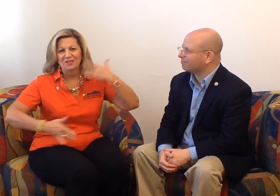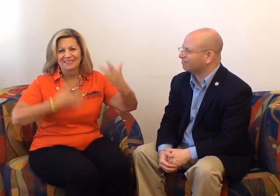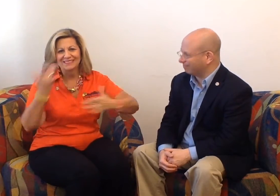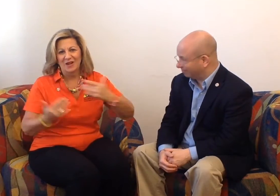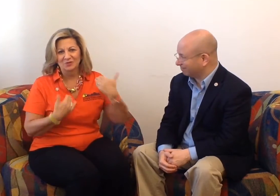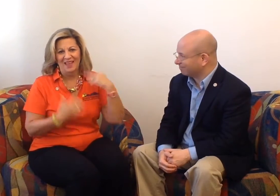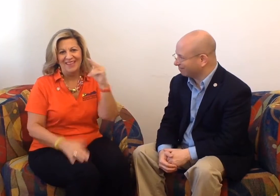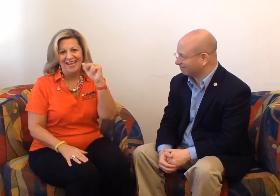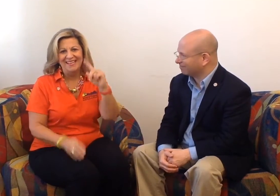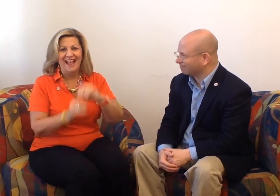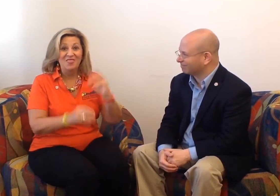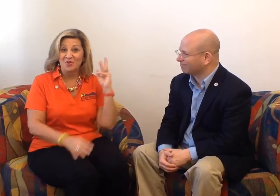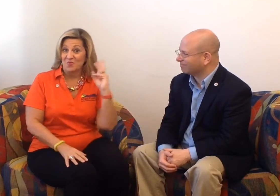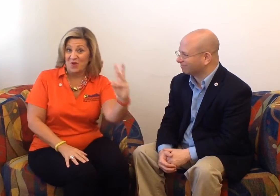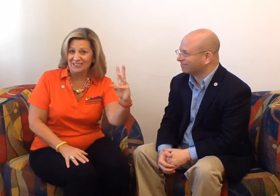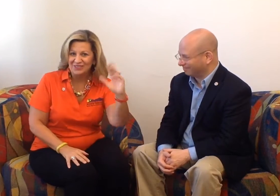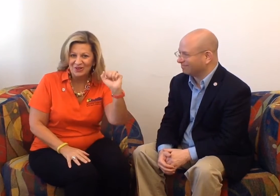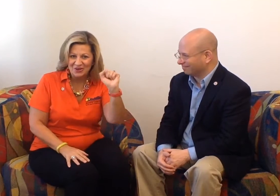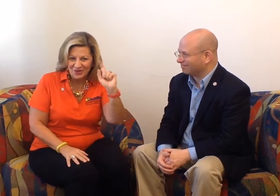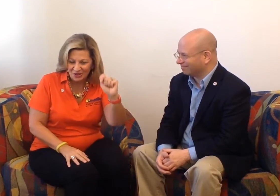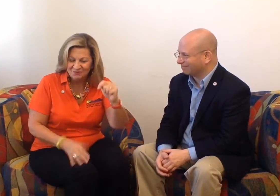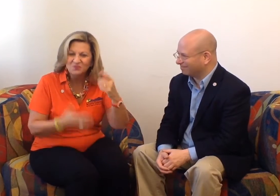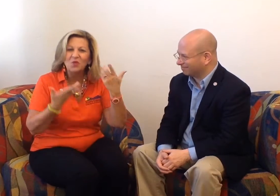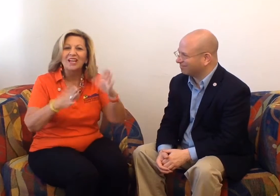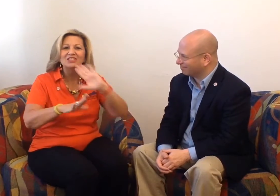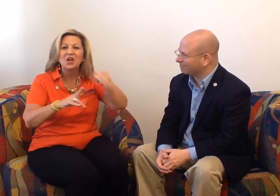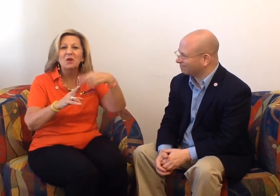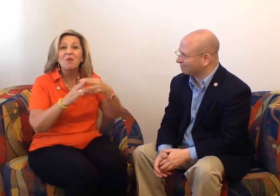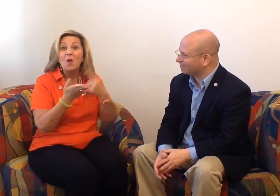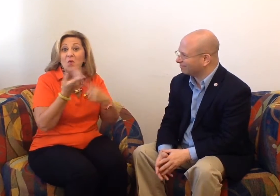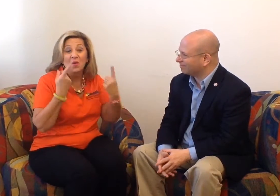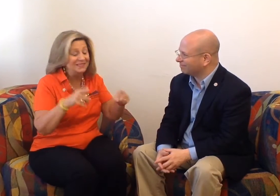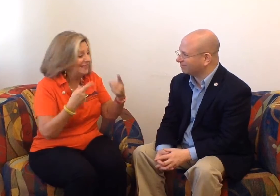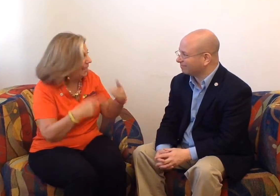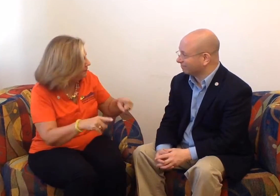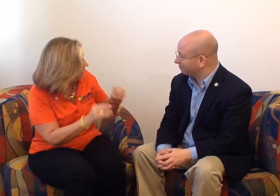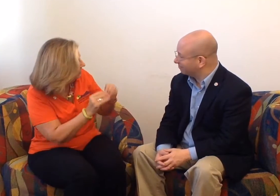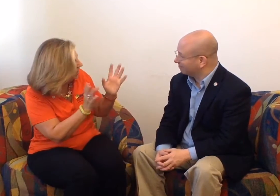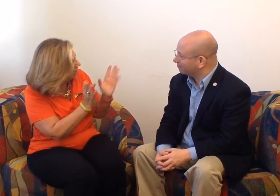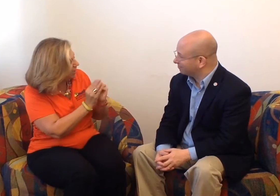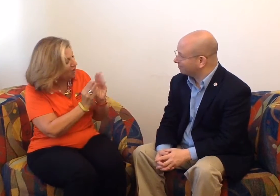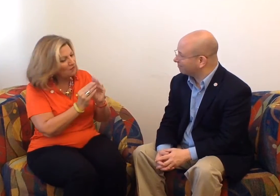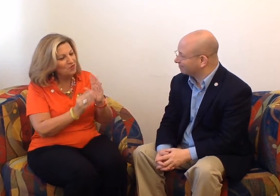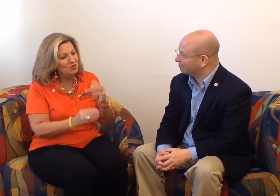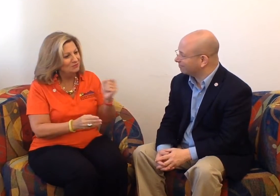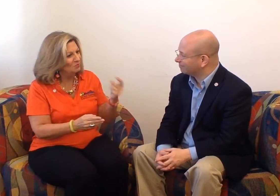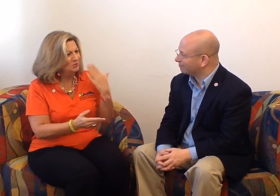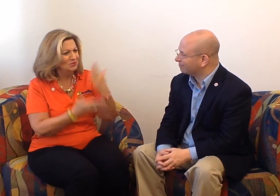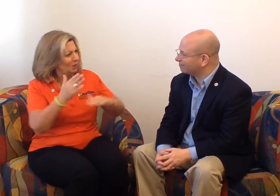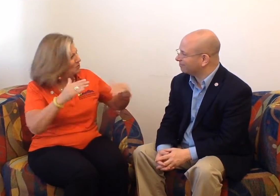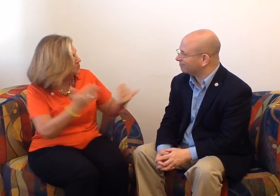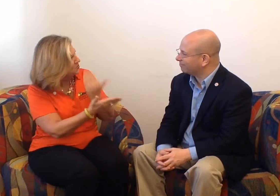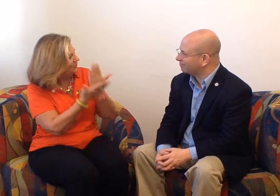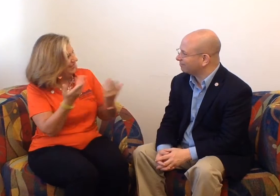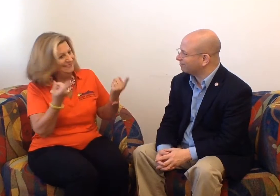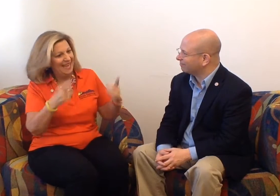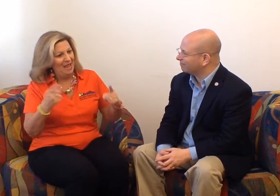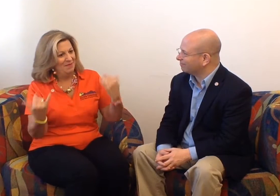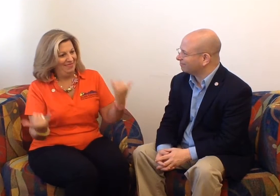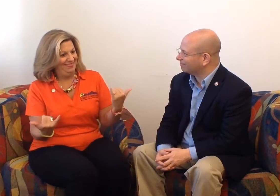We're very excited to have NAD on the West Coast. So let's talk about what's happening at the conference. There are some new things that will